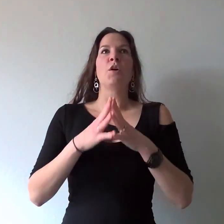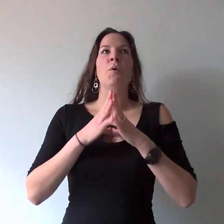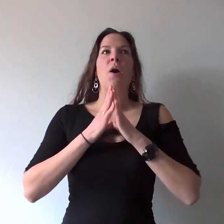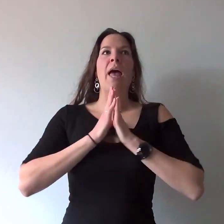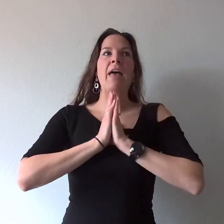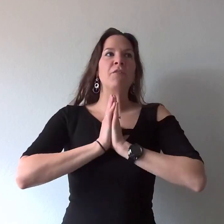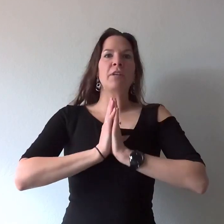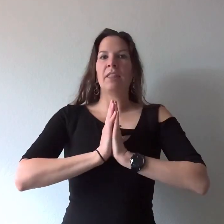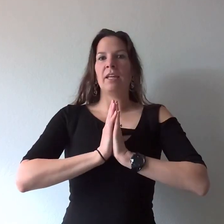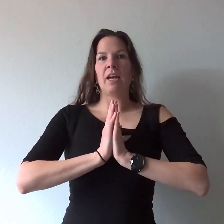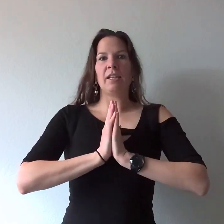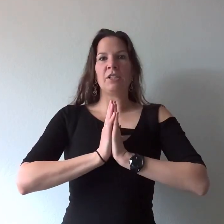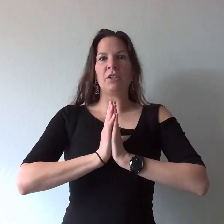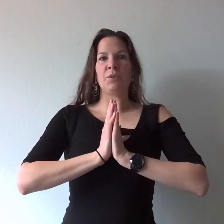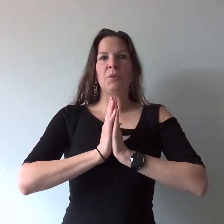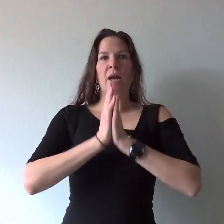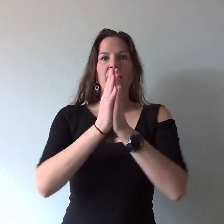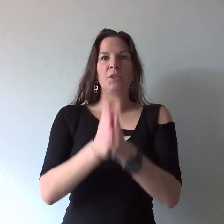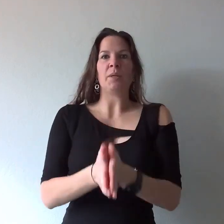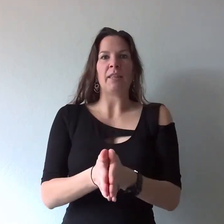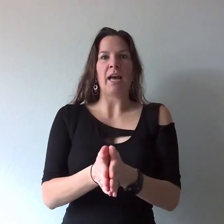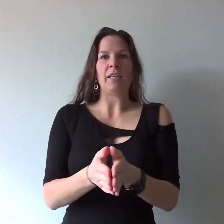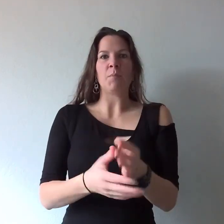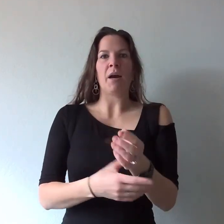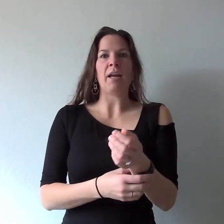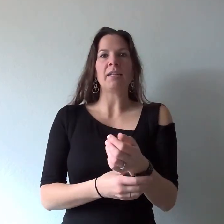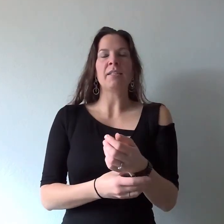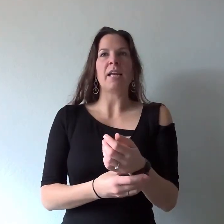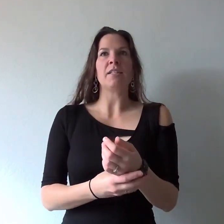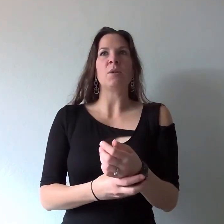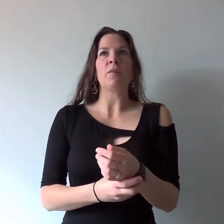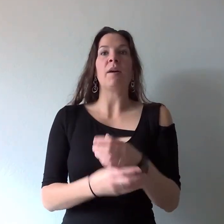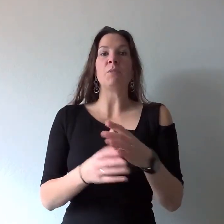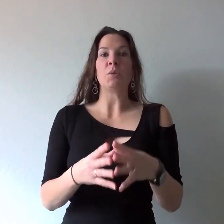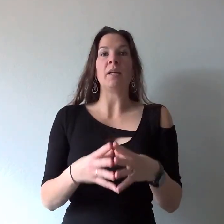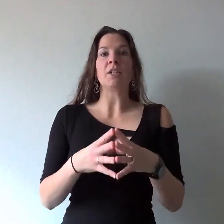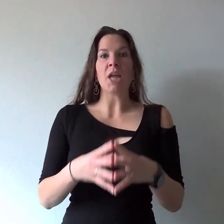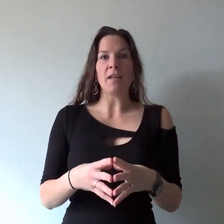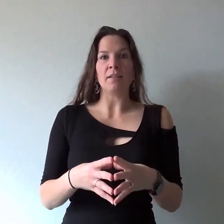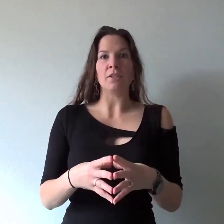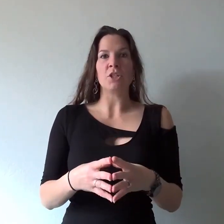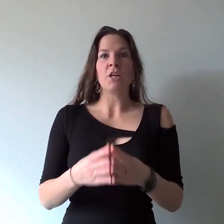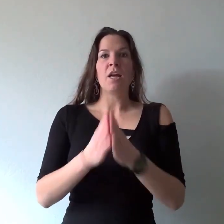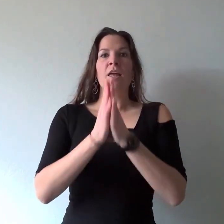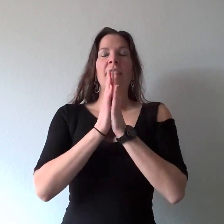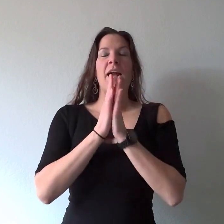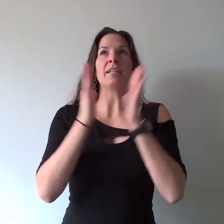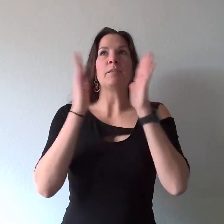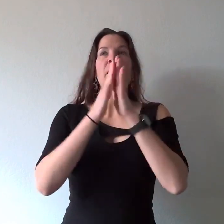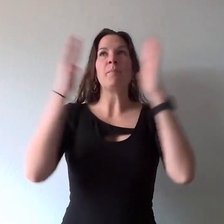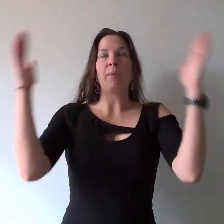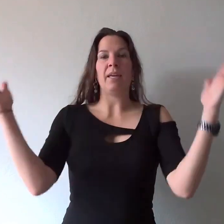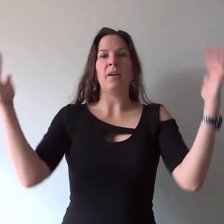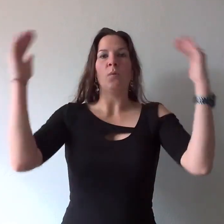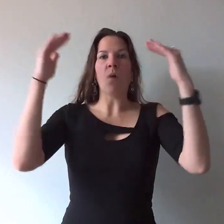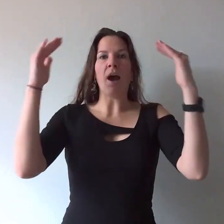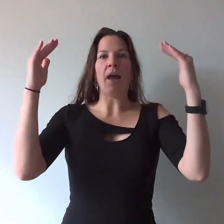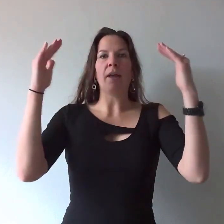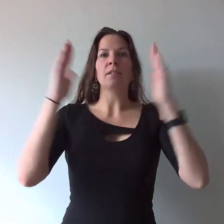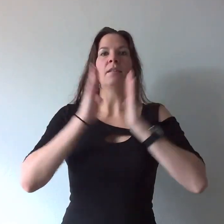everything I do I do with that in mind and so if I'm doing a challenge that is my big why to